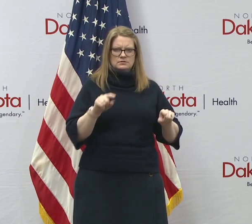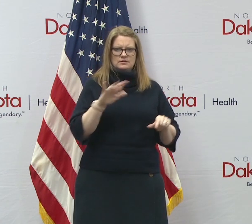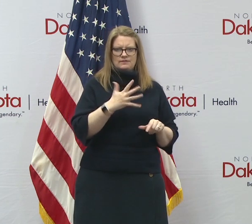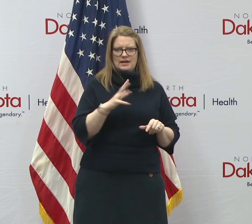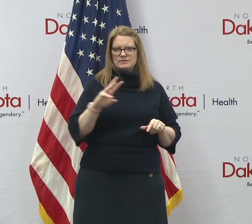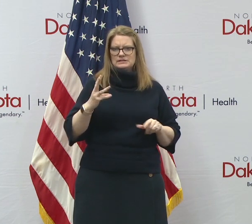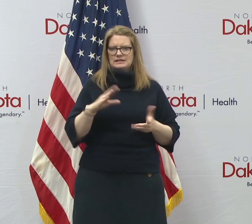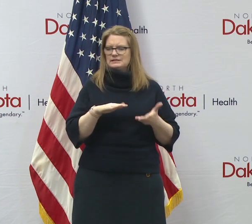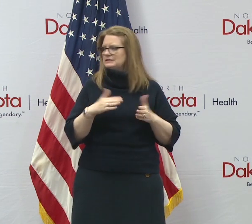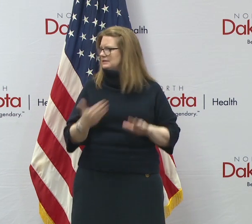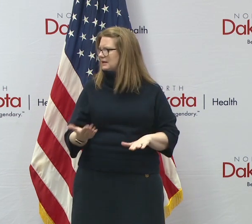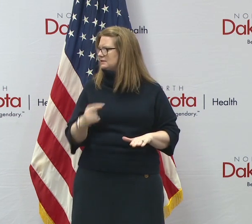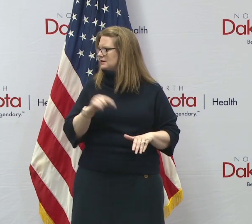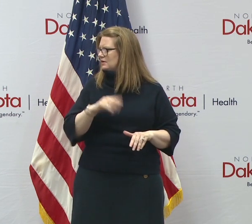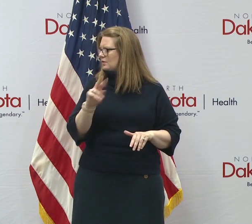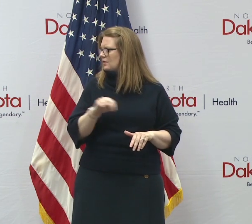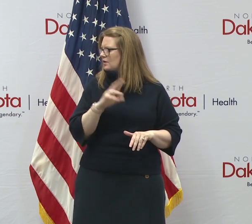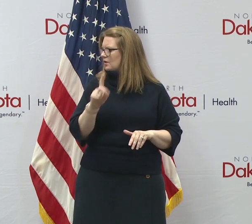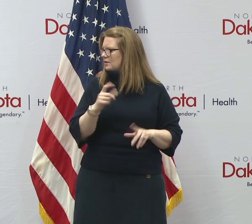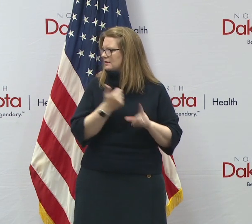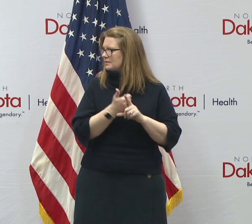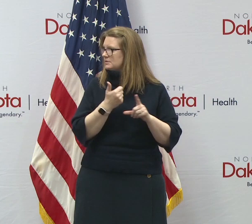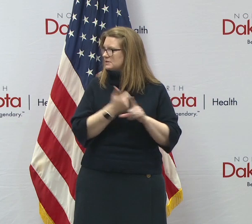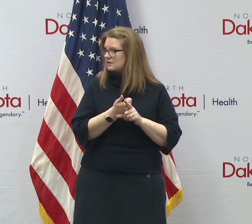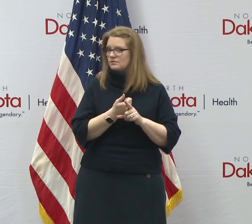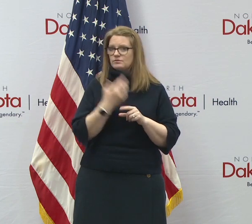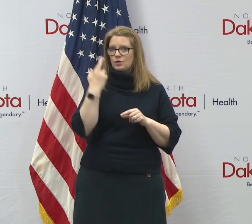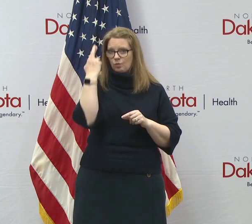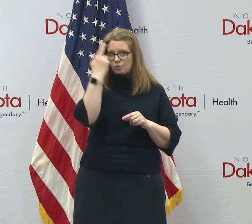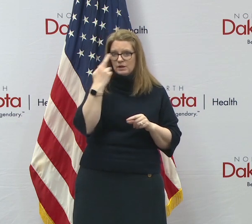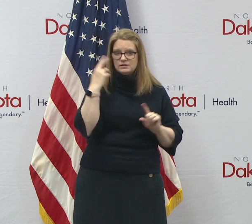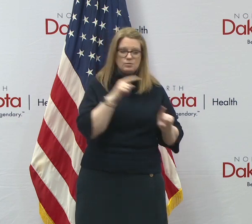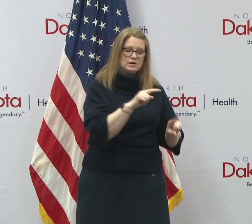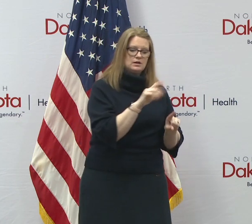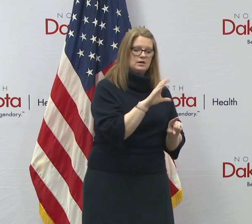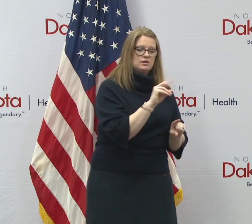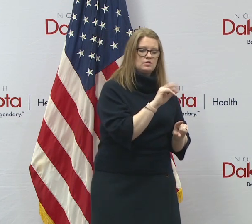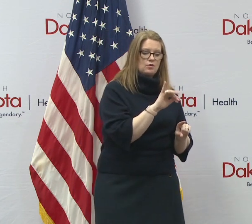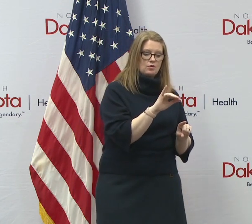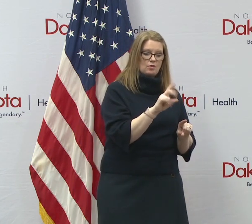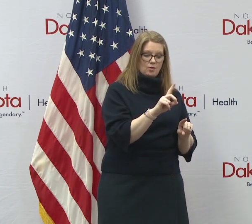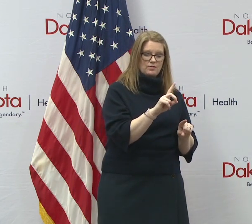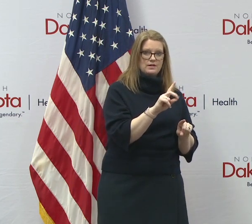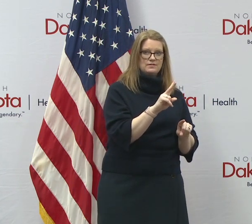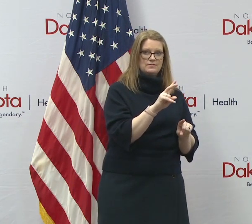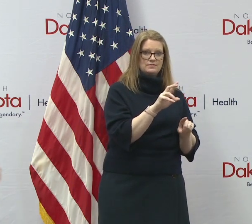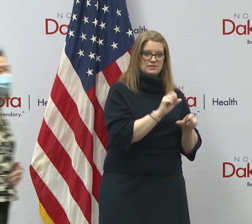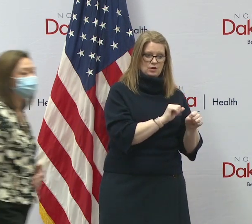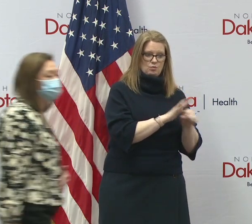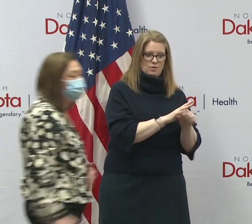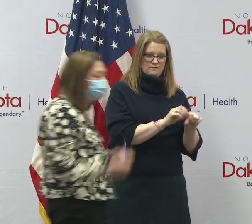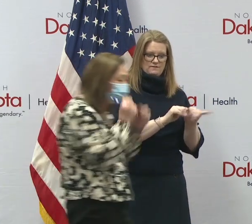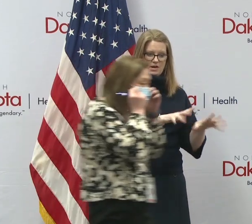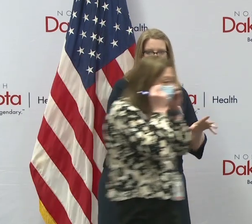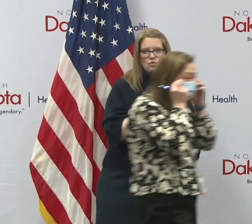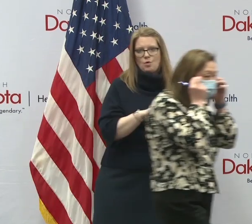that we've had in North Dakota were caused by the coronavirus or caused by, or, or were they possibly